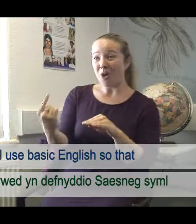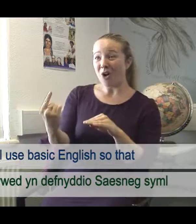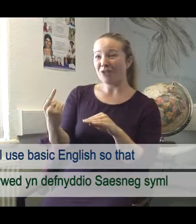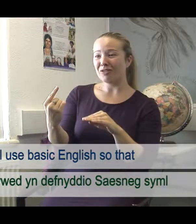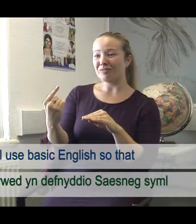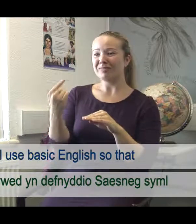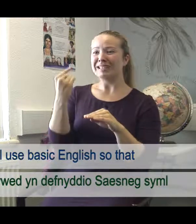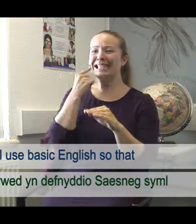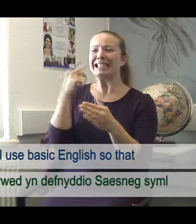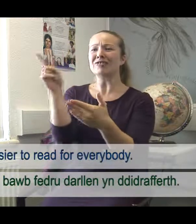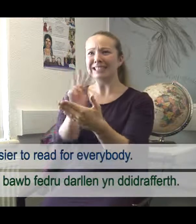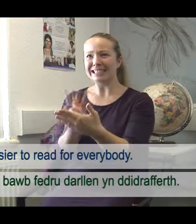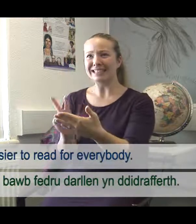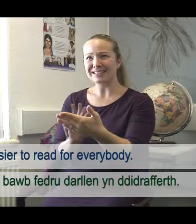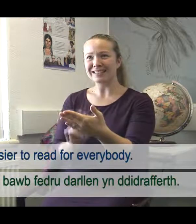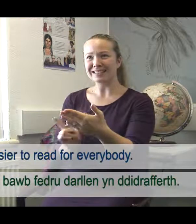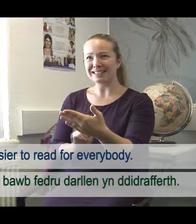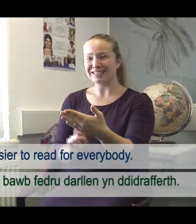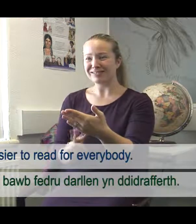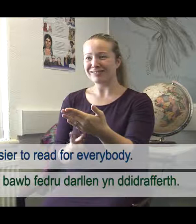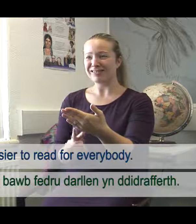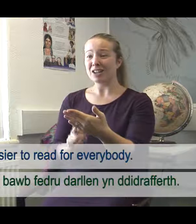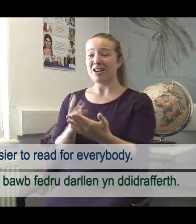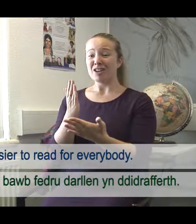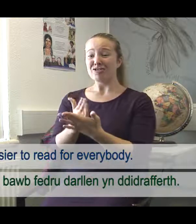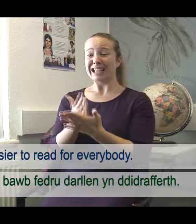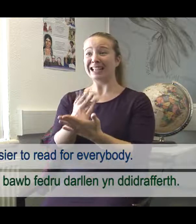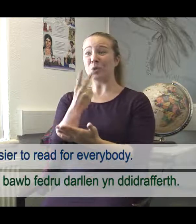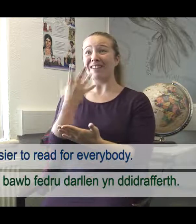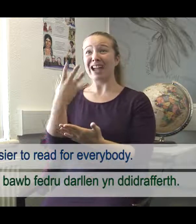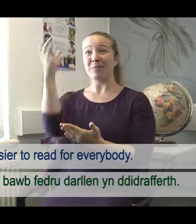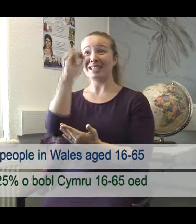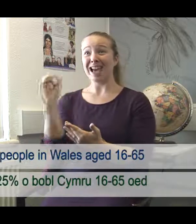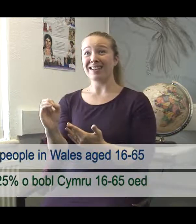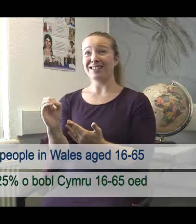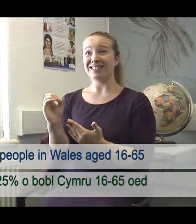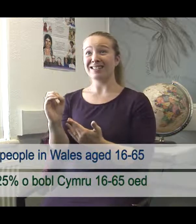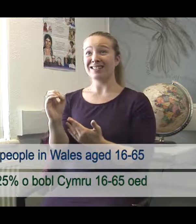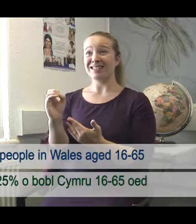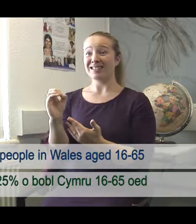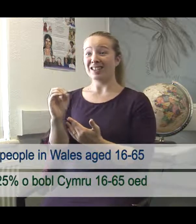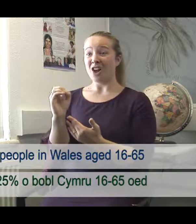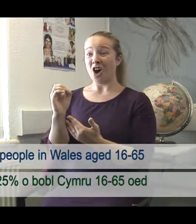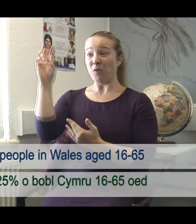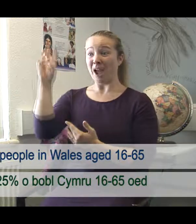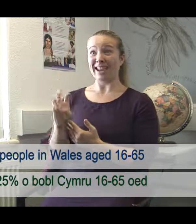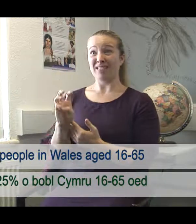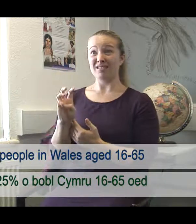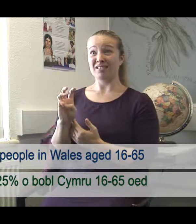English so that it's easy to read for anybody. Really, 25% of